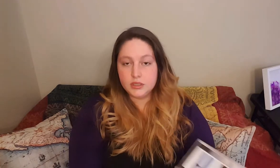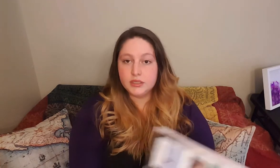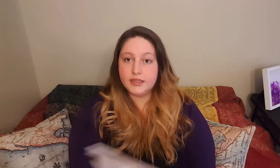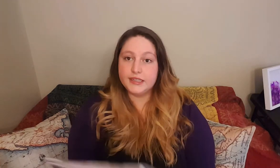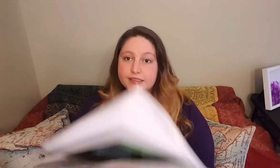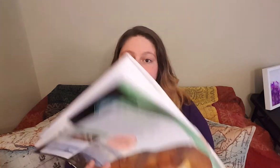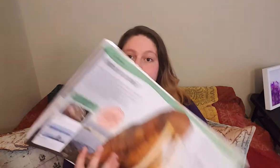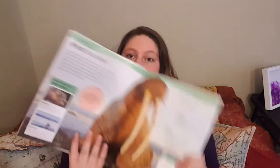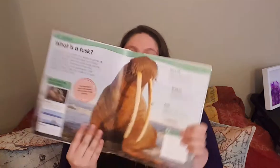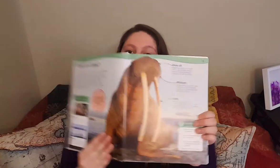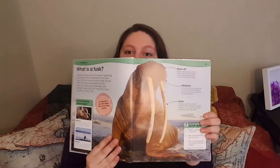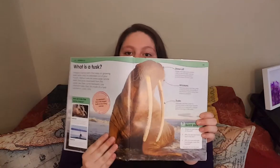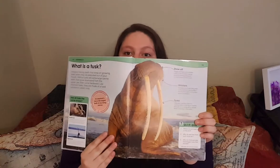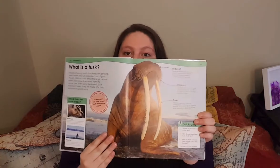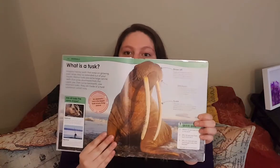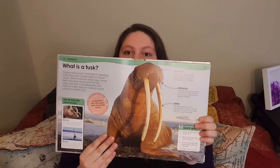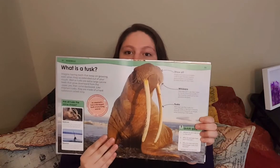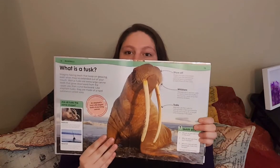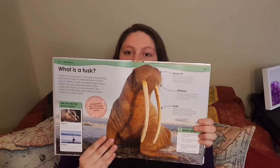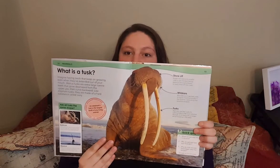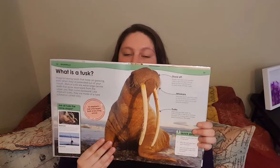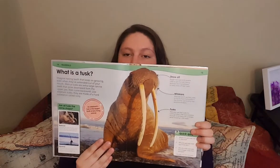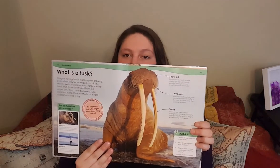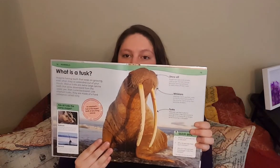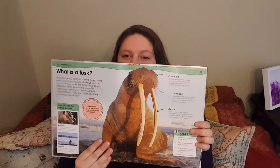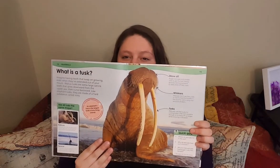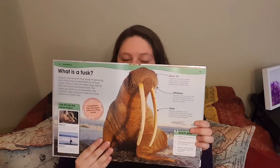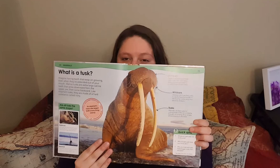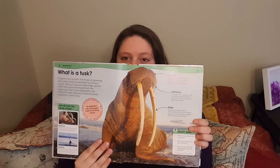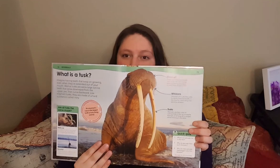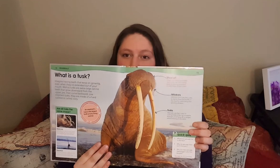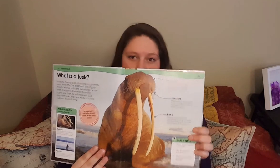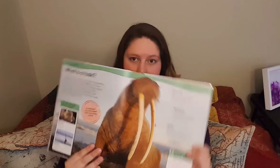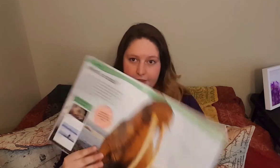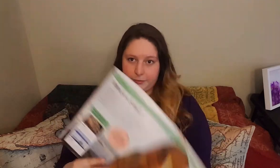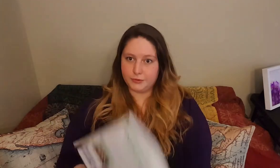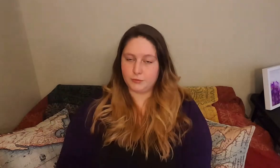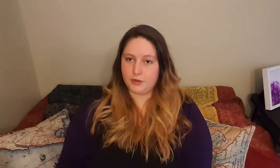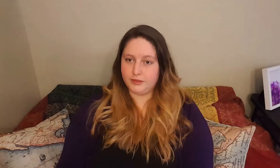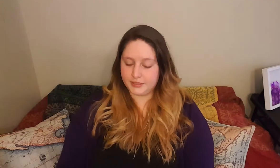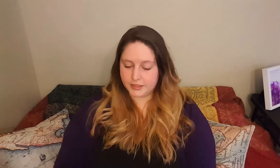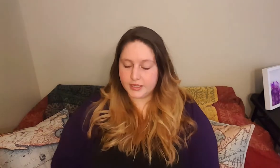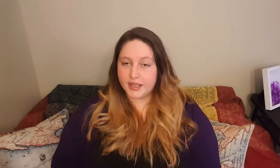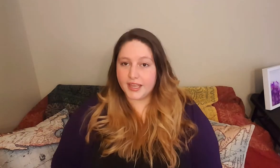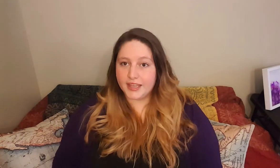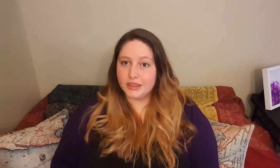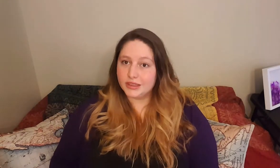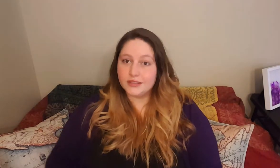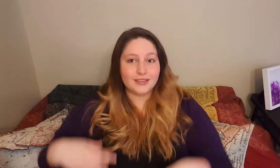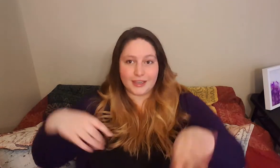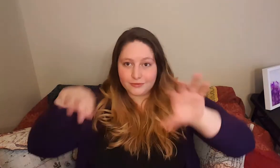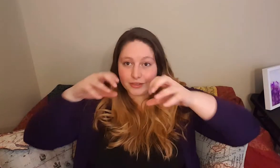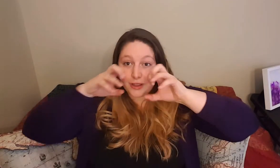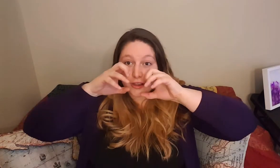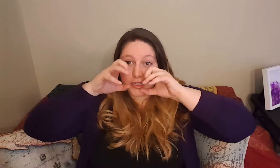Next up is walrus. Huge animals. Walrus. And they have long